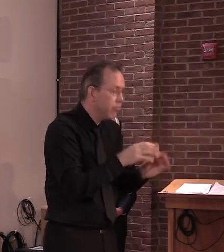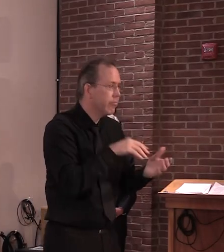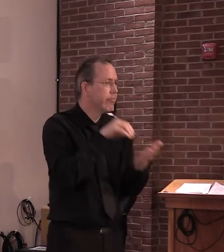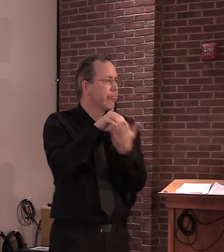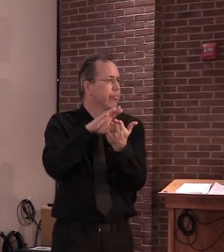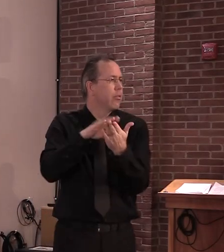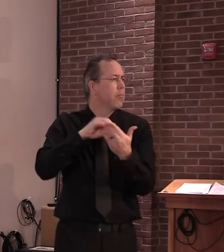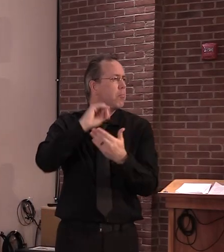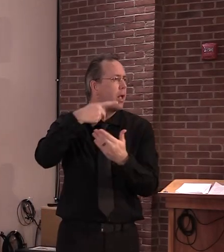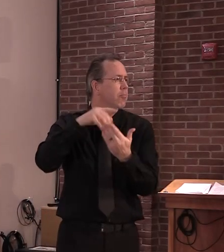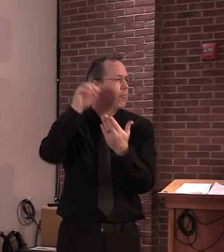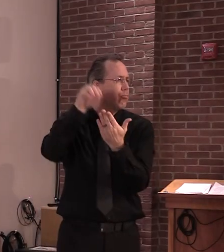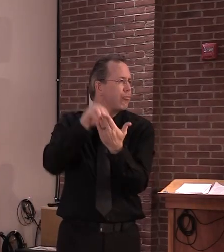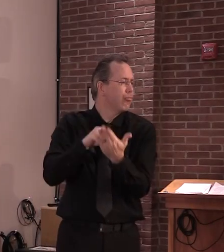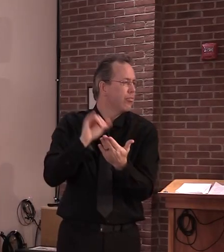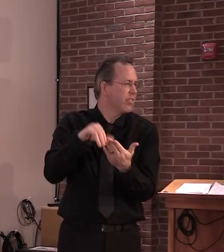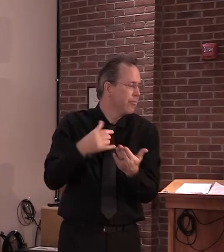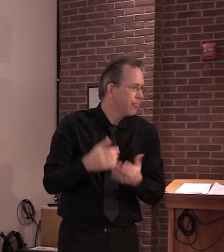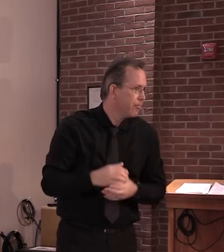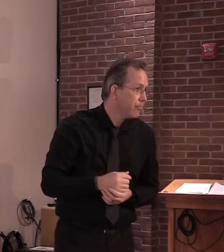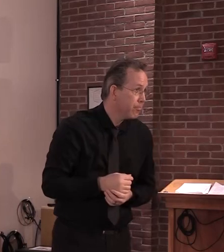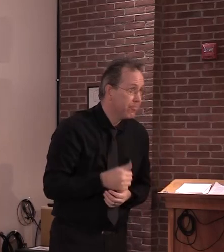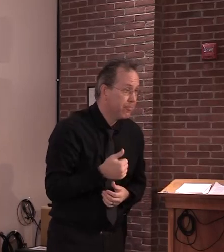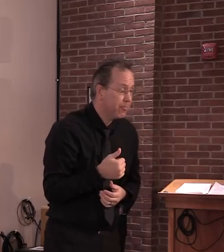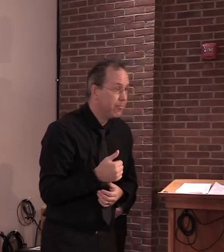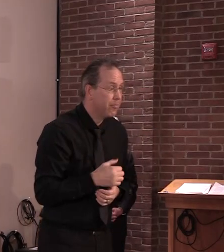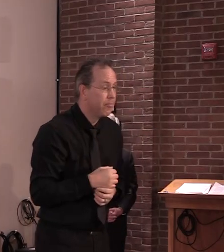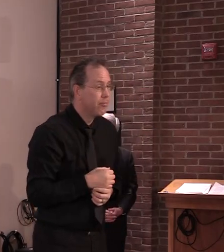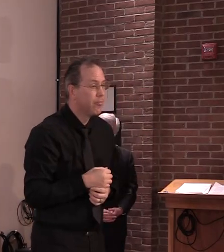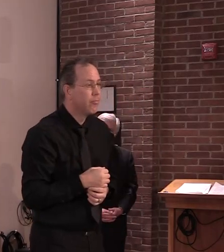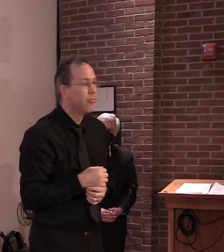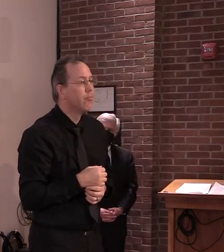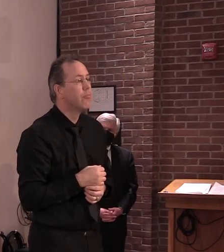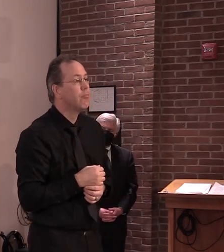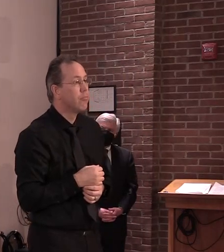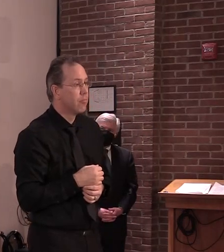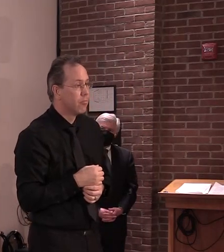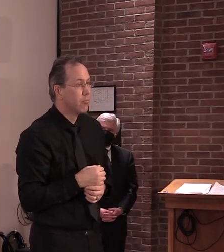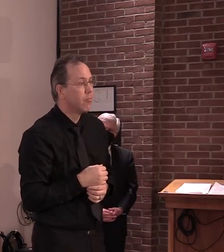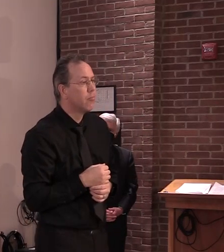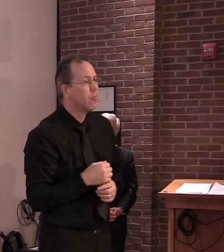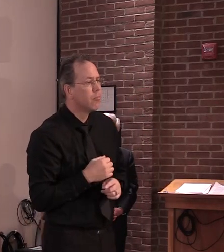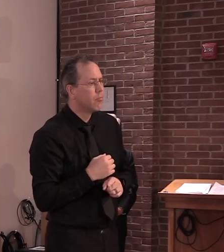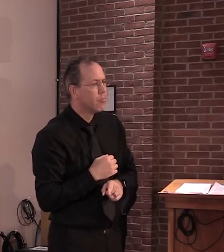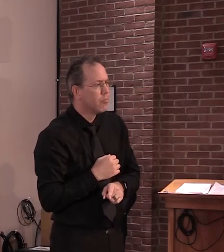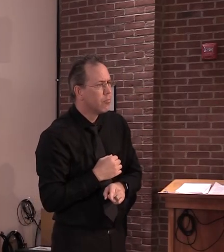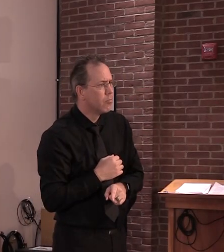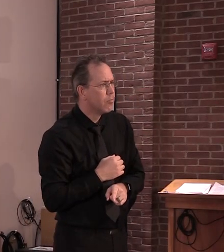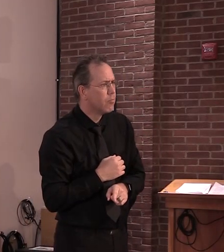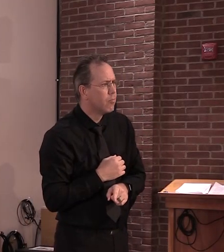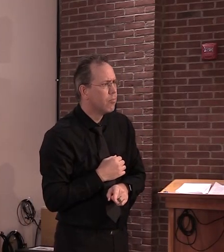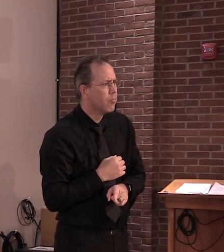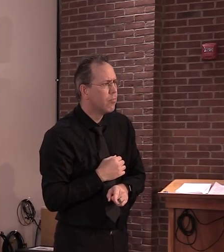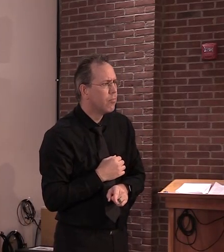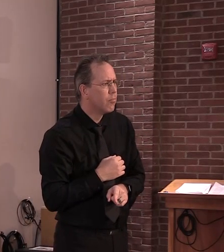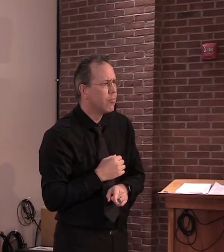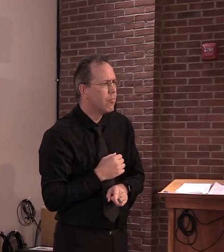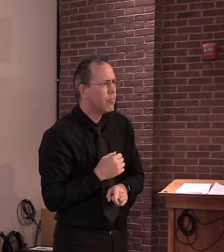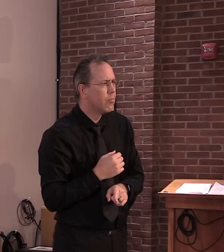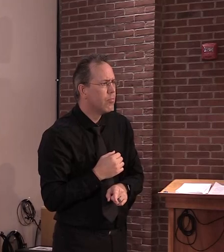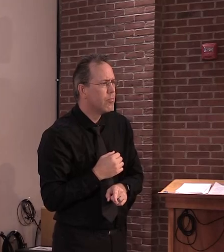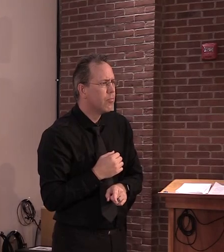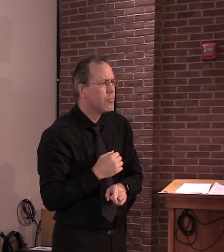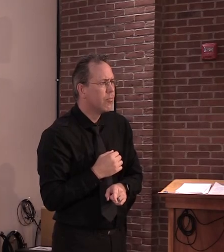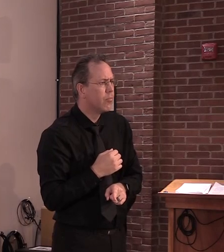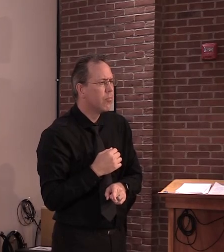So, but you're still not gathering data as far as where the tests are coming from. So, I guess in your data,